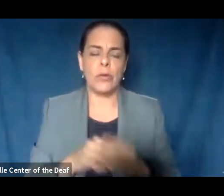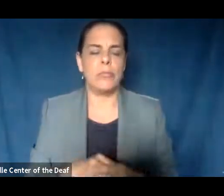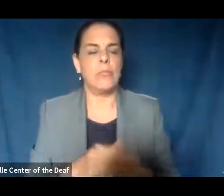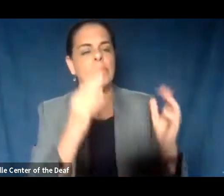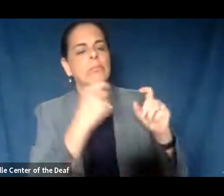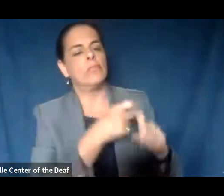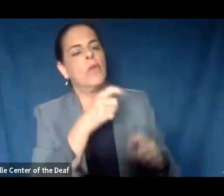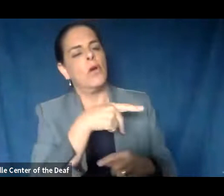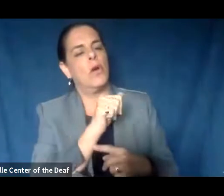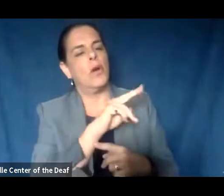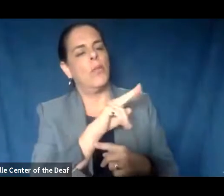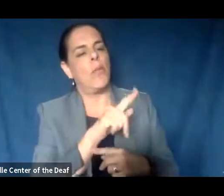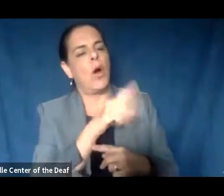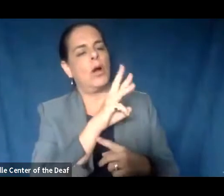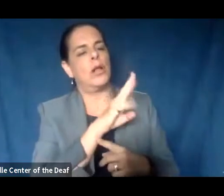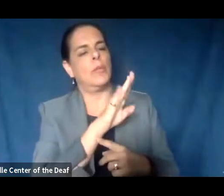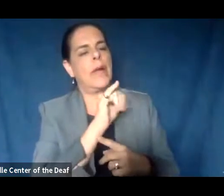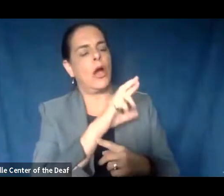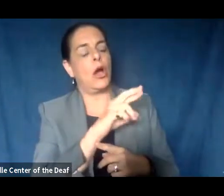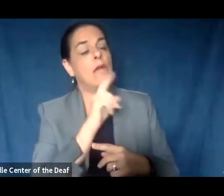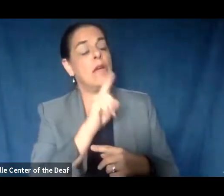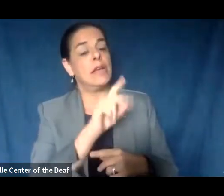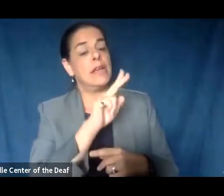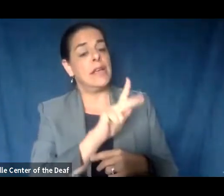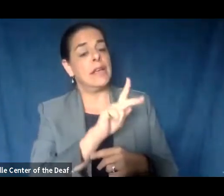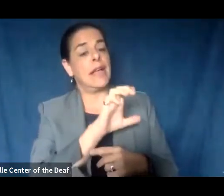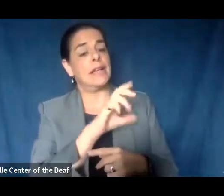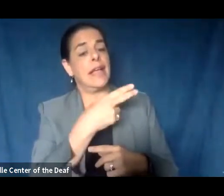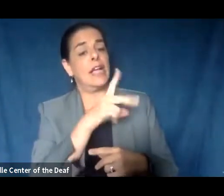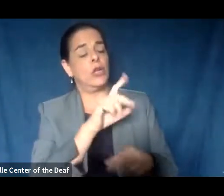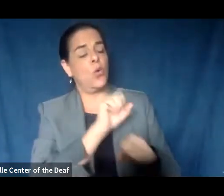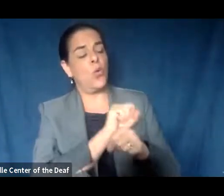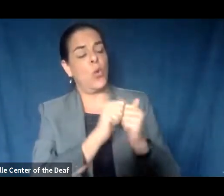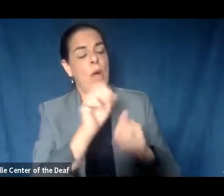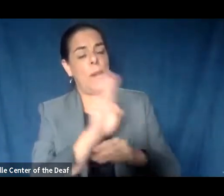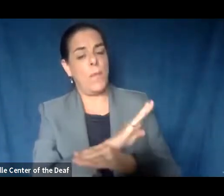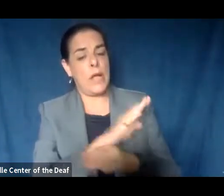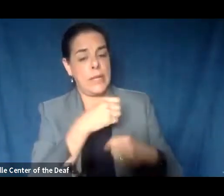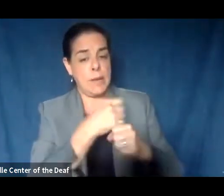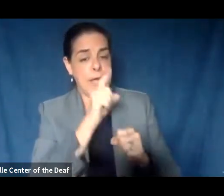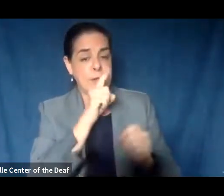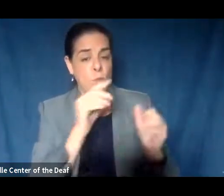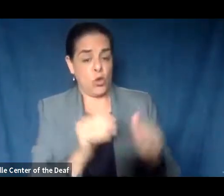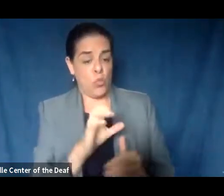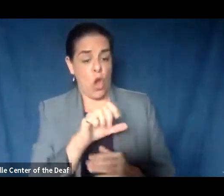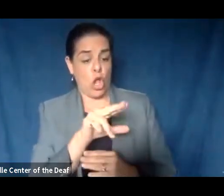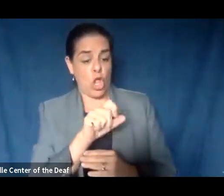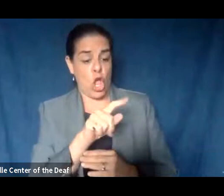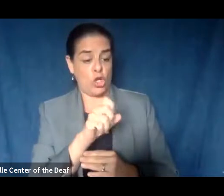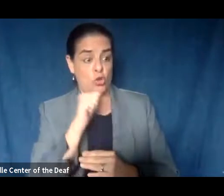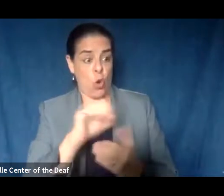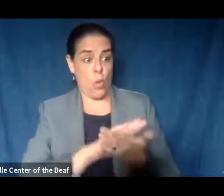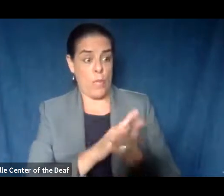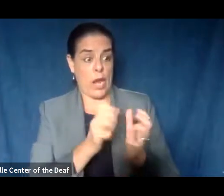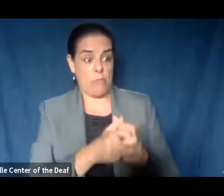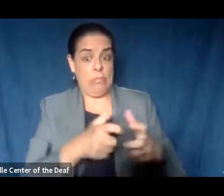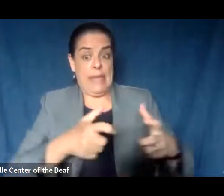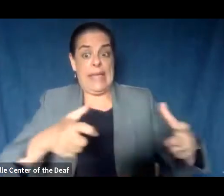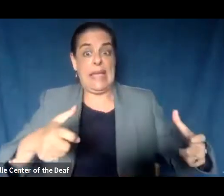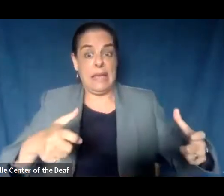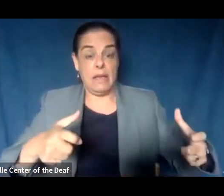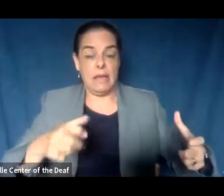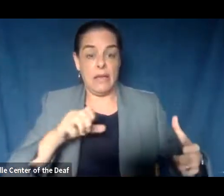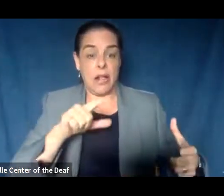Paul with WBIR, is KTHD working with businesses to make sure small clusters don't become a bigger cluster? That's